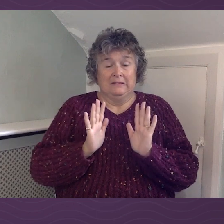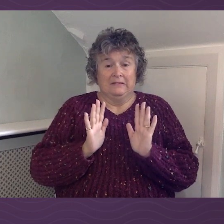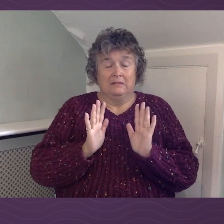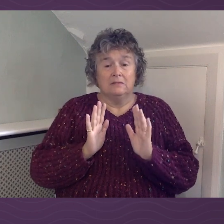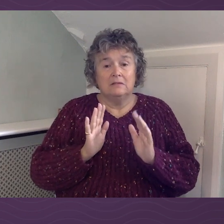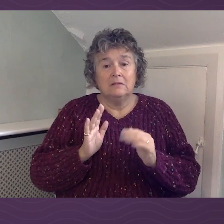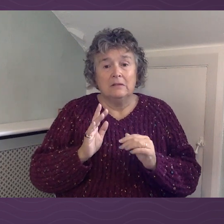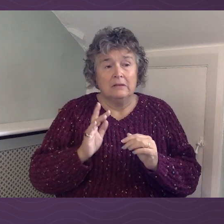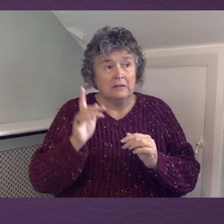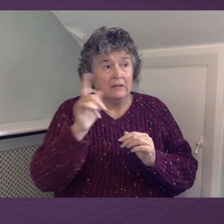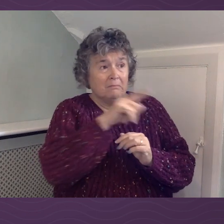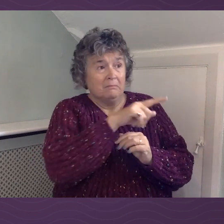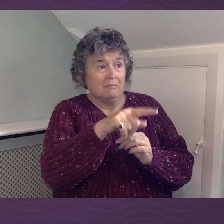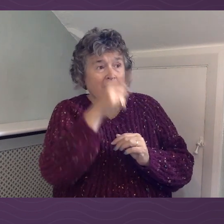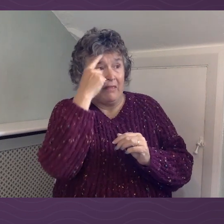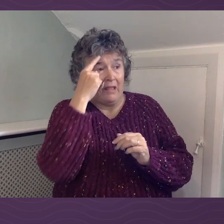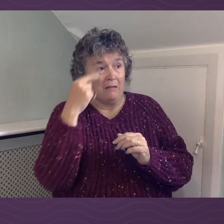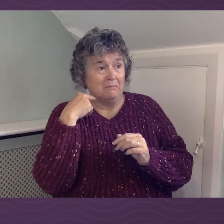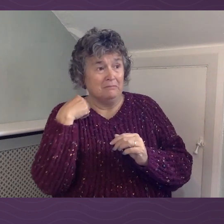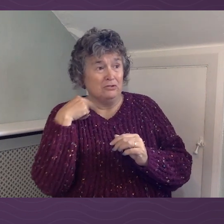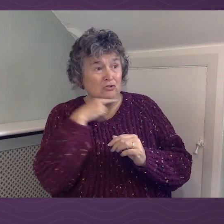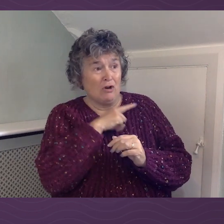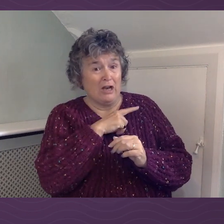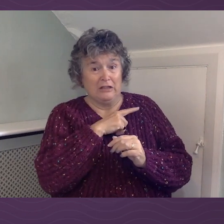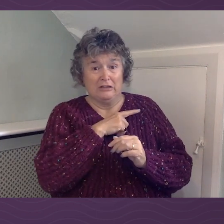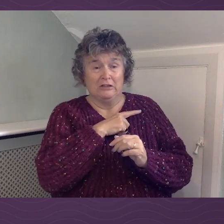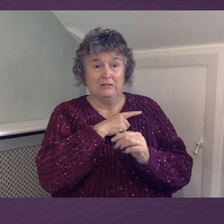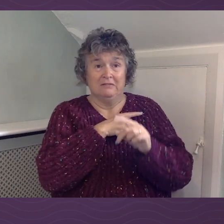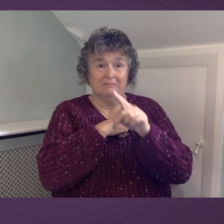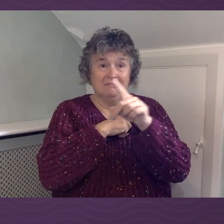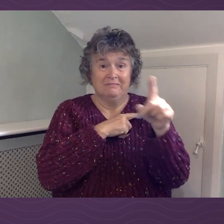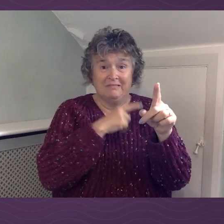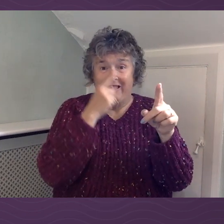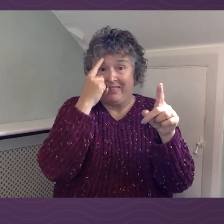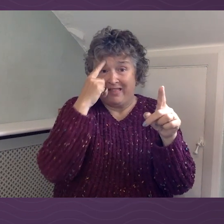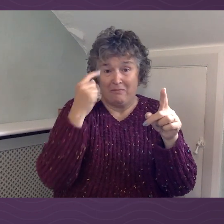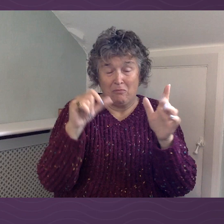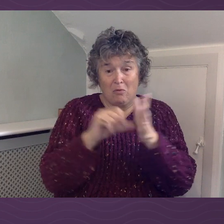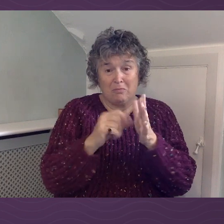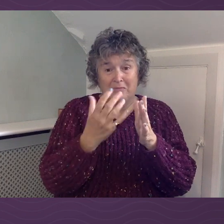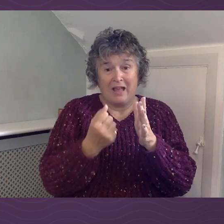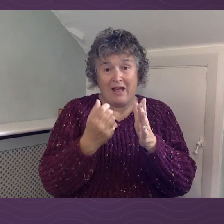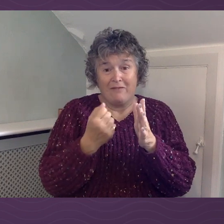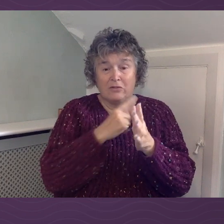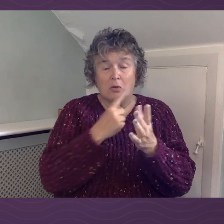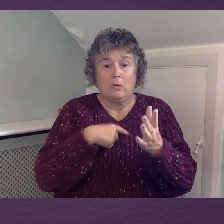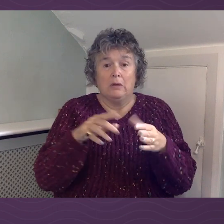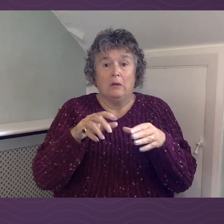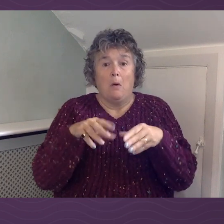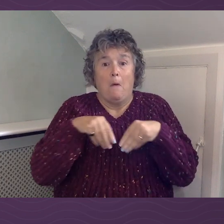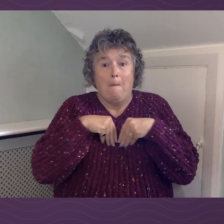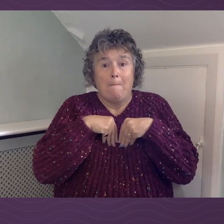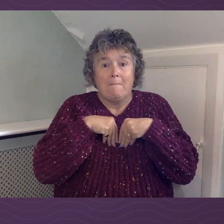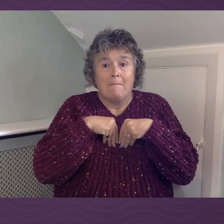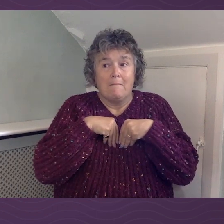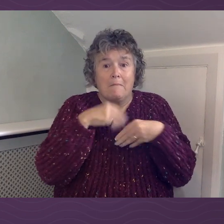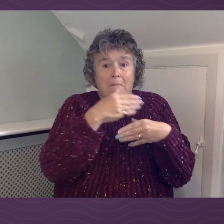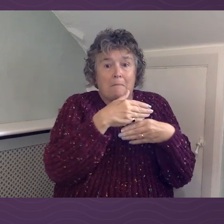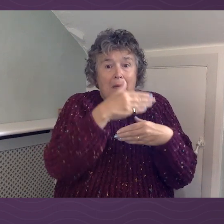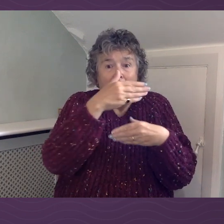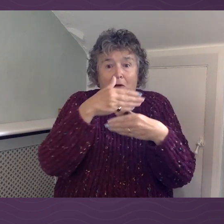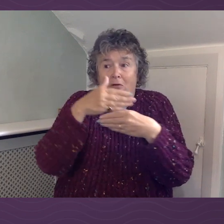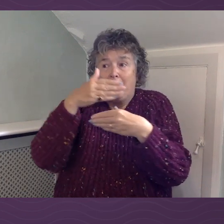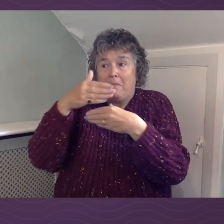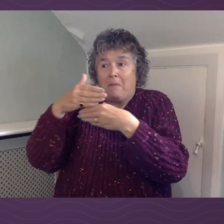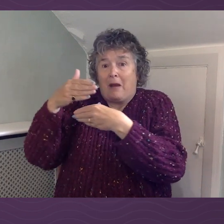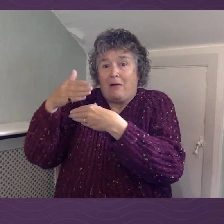People might think I'm weird. People might think I've got issues. So we hold it in and we keep our barriers up. But